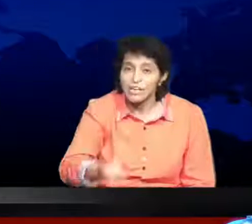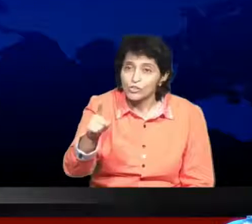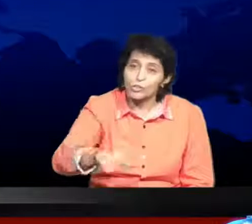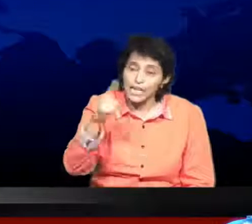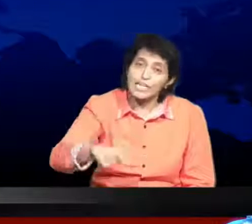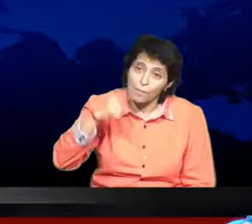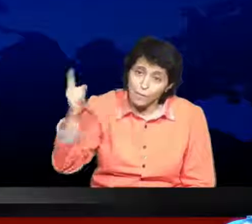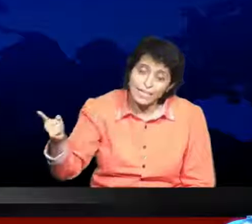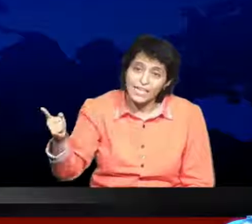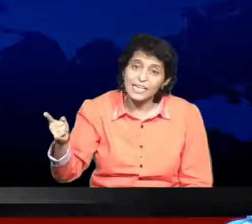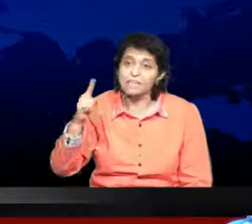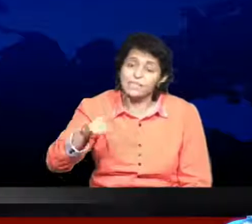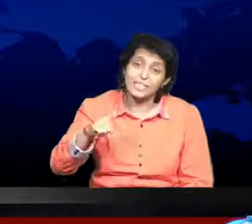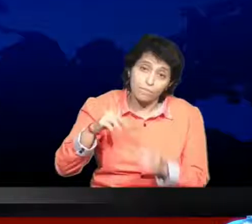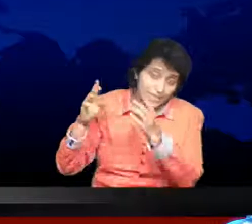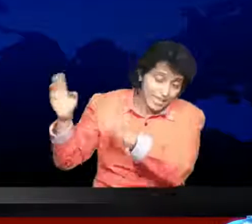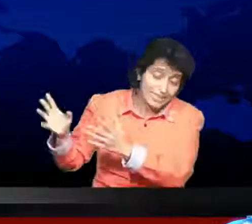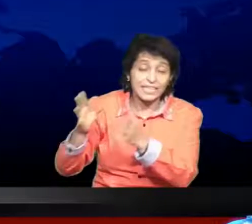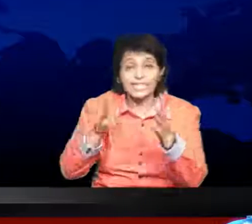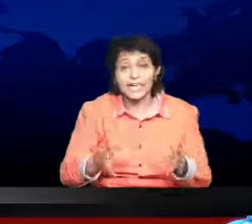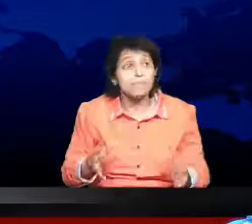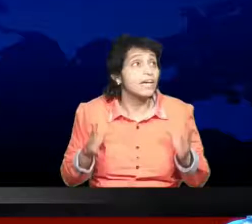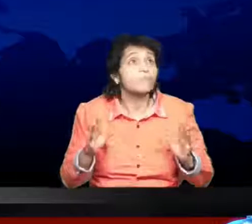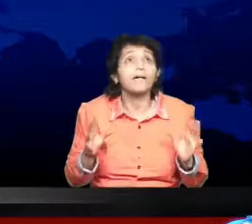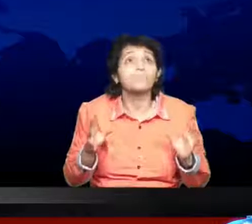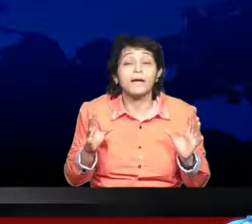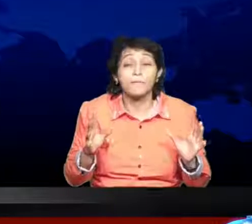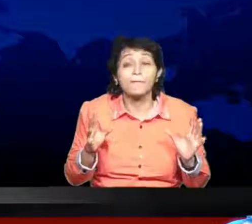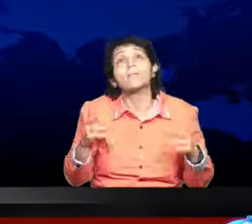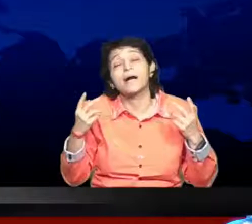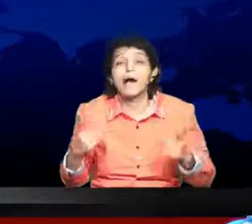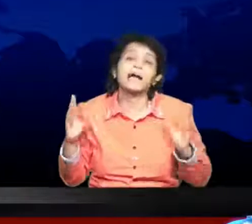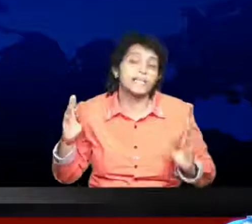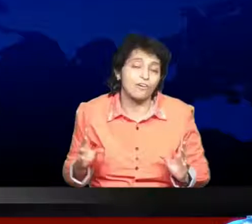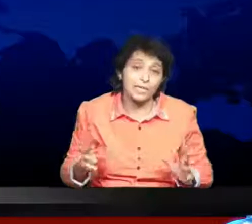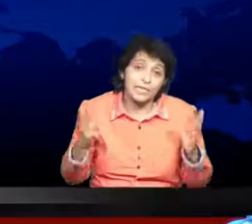But if you complain about then they might complain about and they might complain about it even about it.